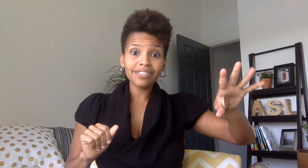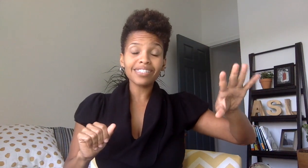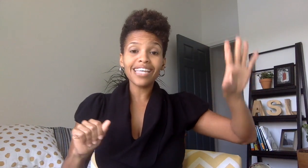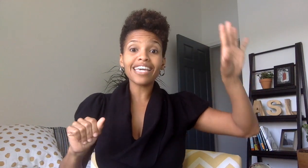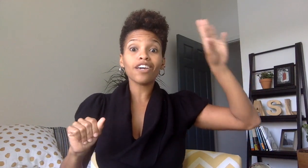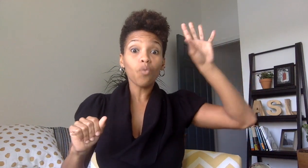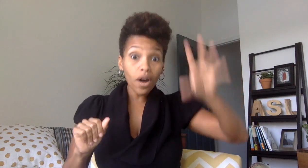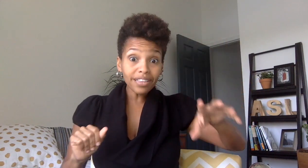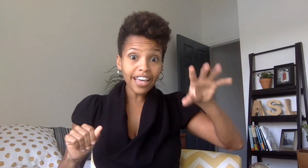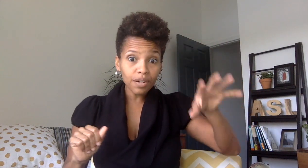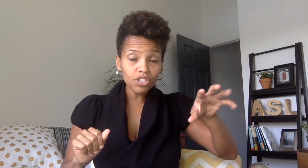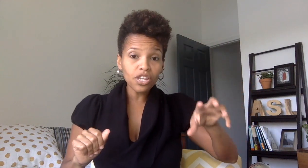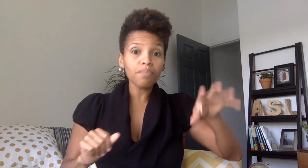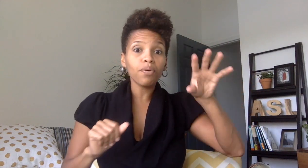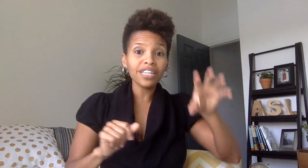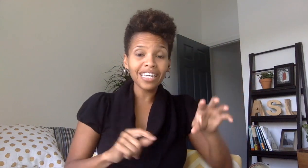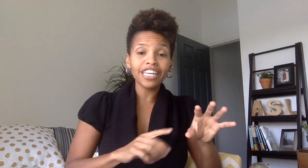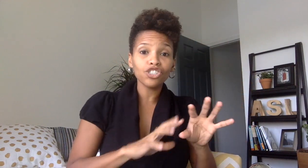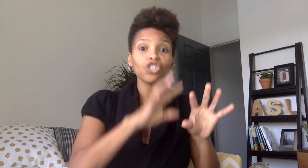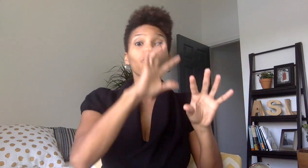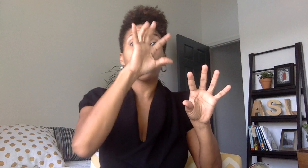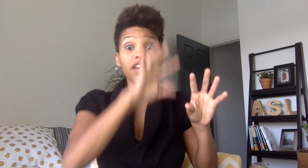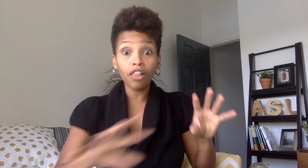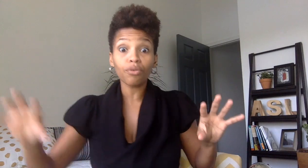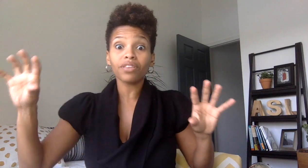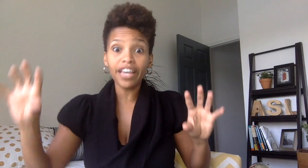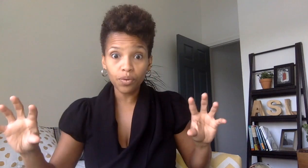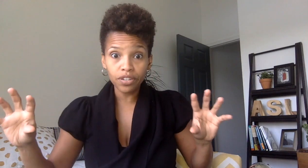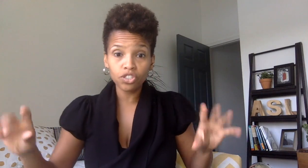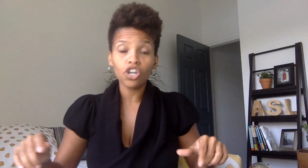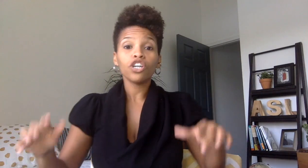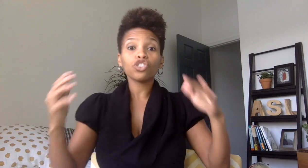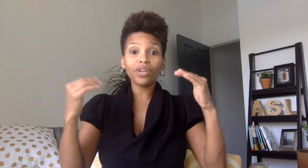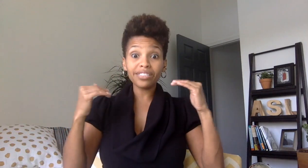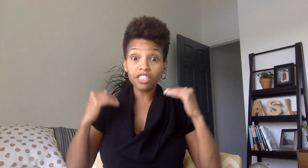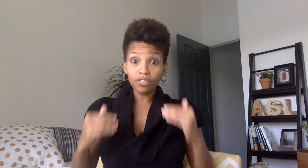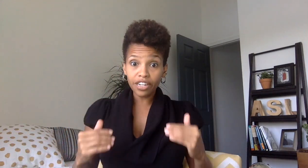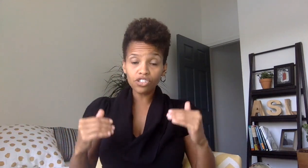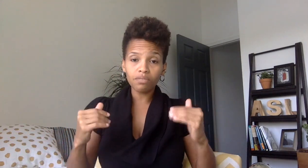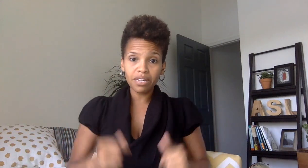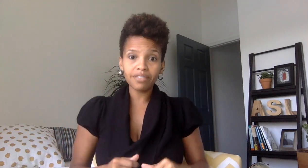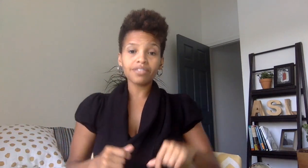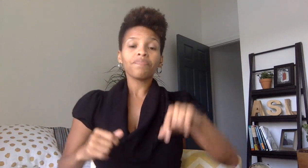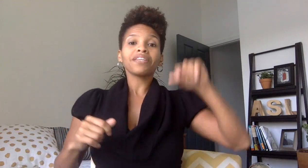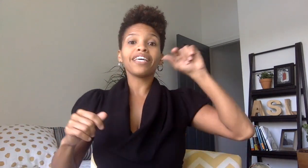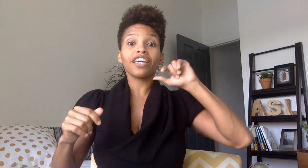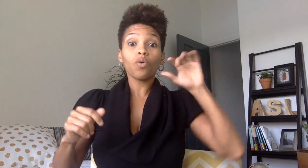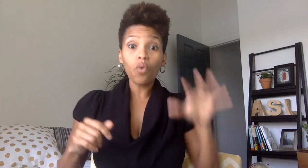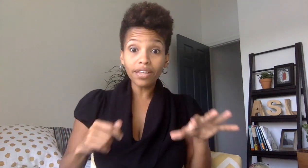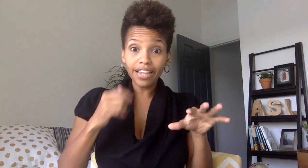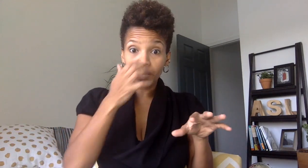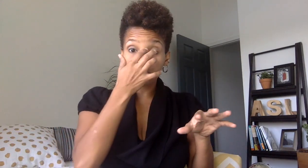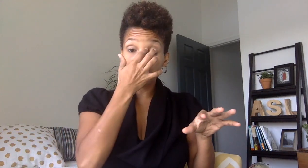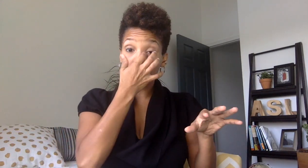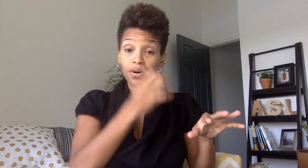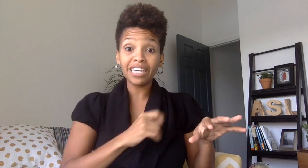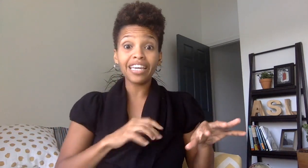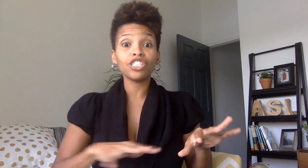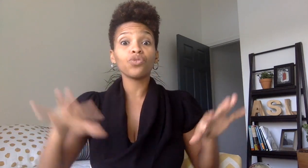taking one language and putting it into another language transliteration means taking one language and putting it into